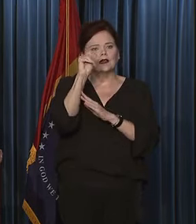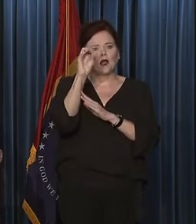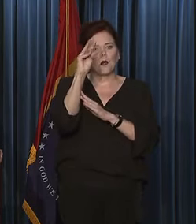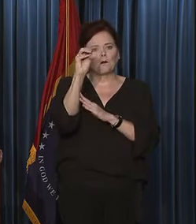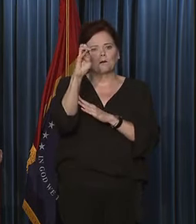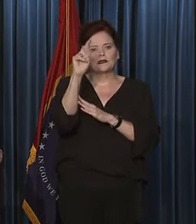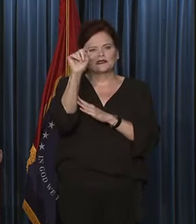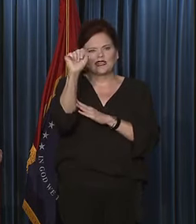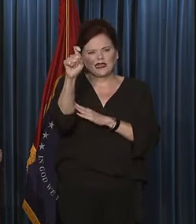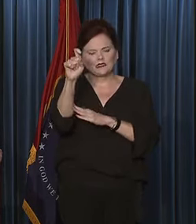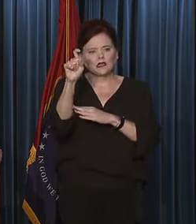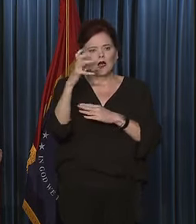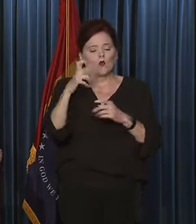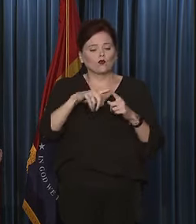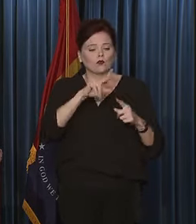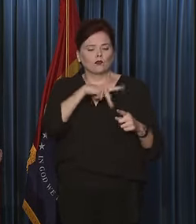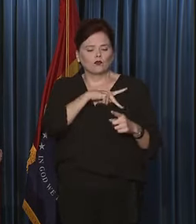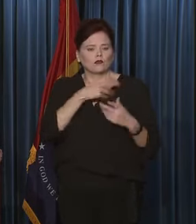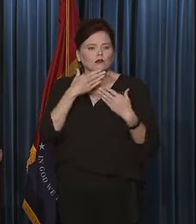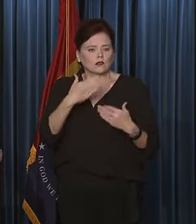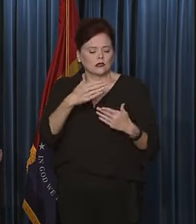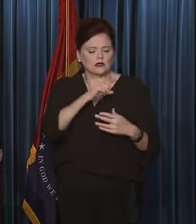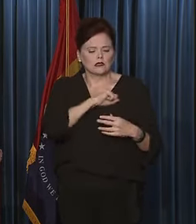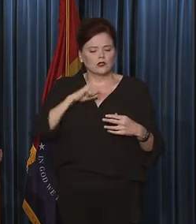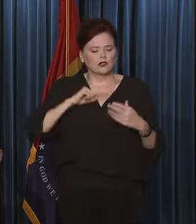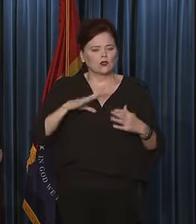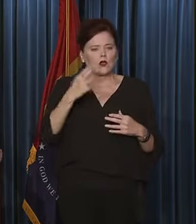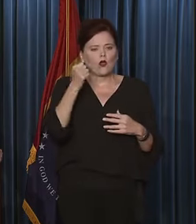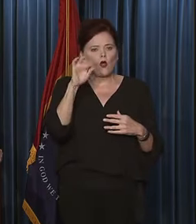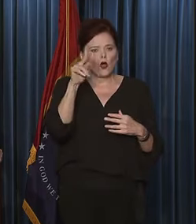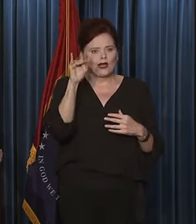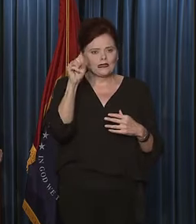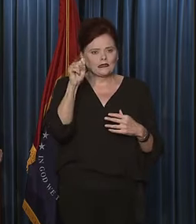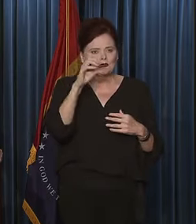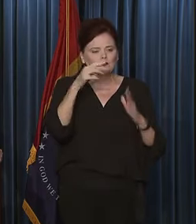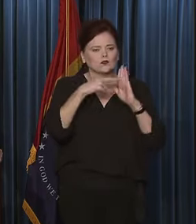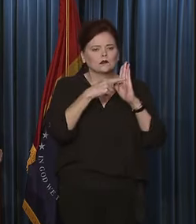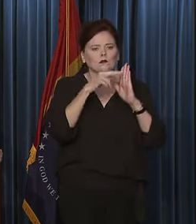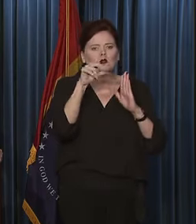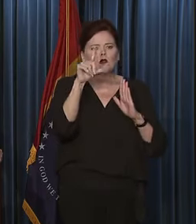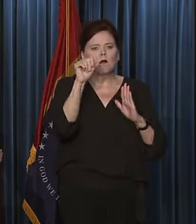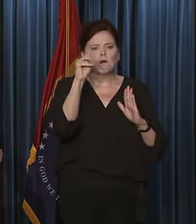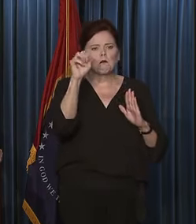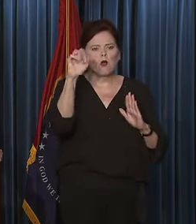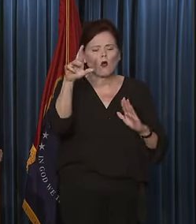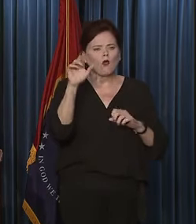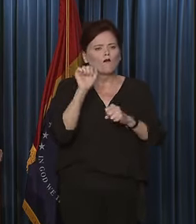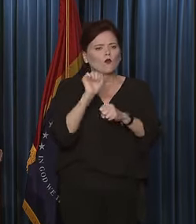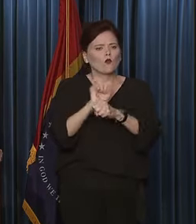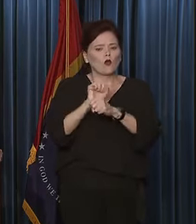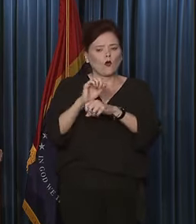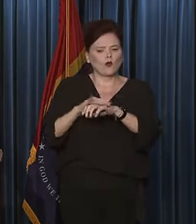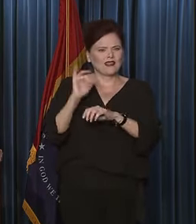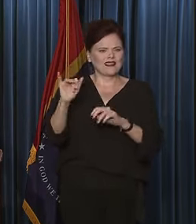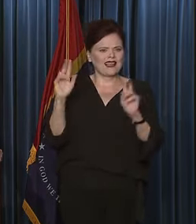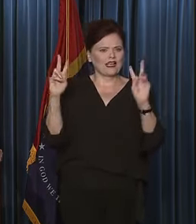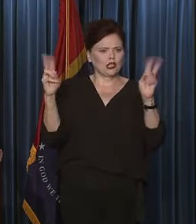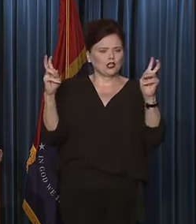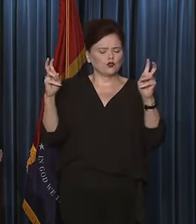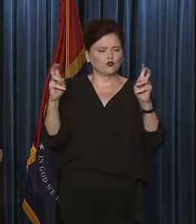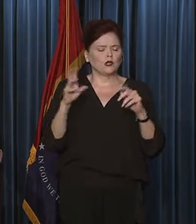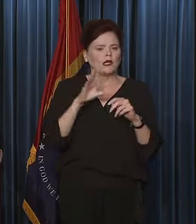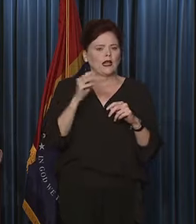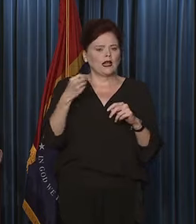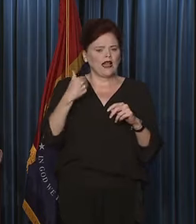I want to personally thank Senator Harkins and Representative Lamar for working on this issue and for